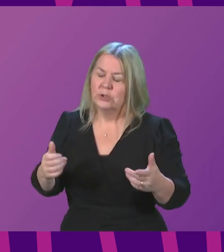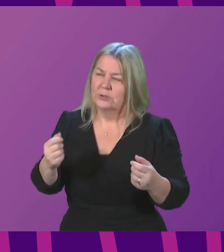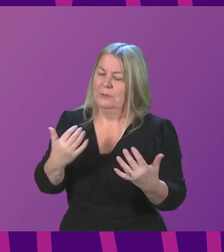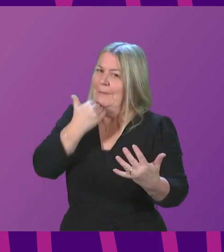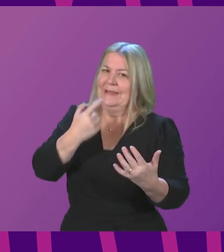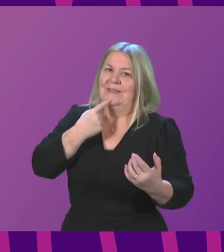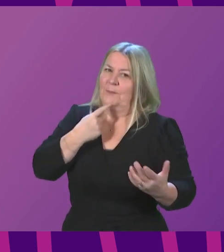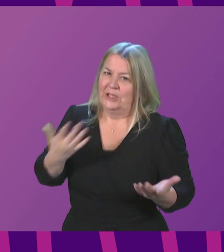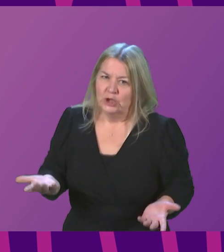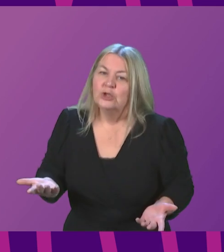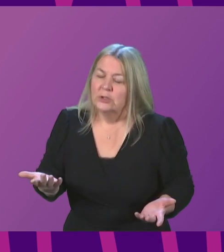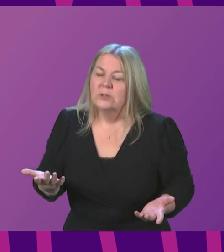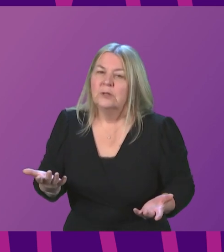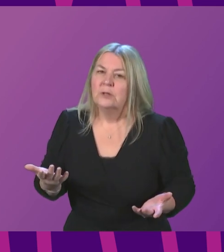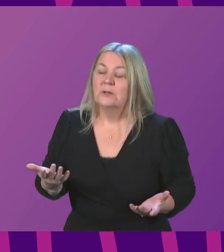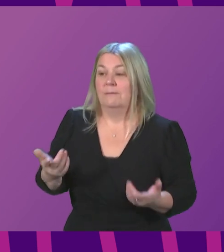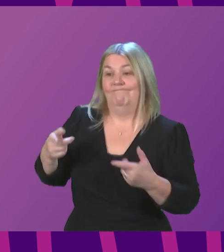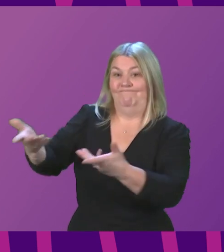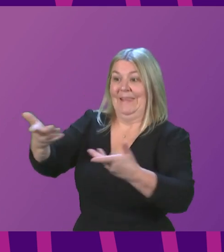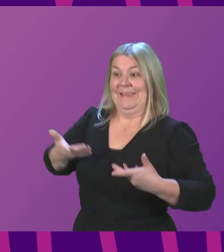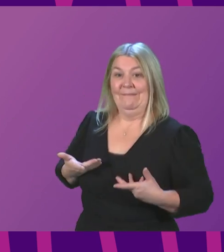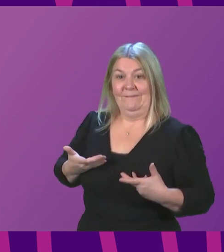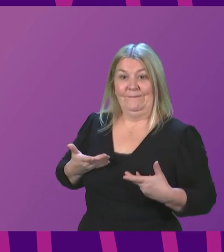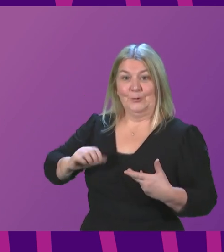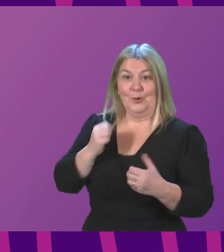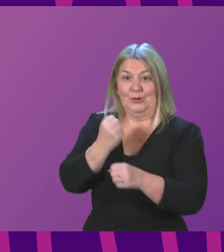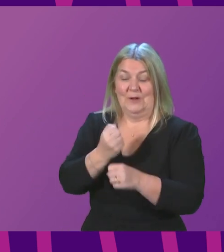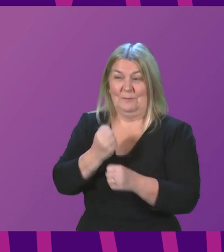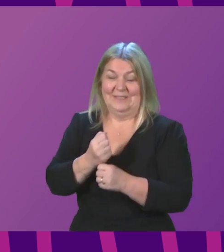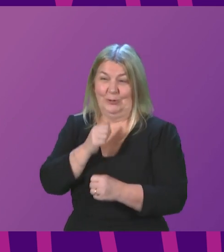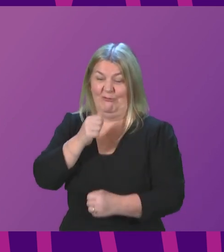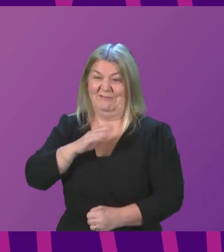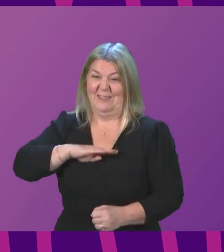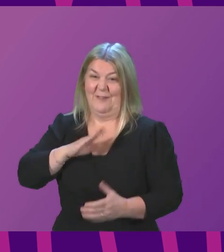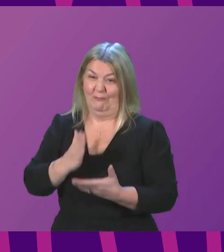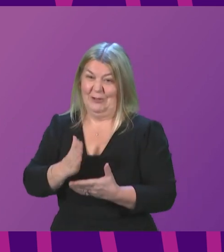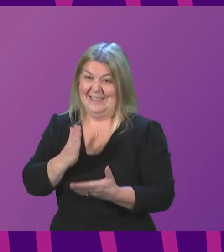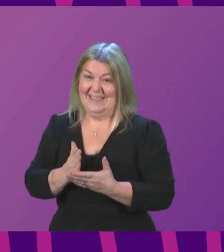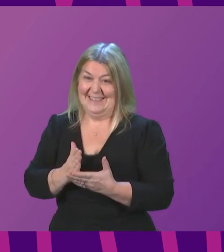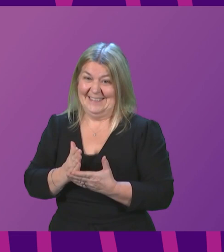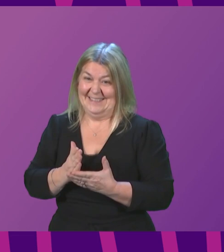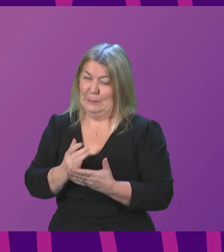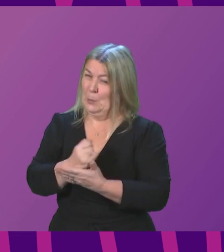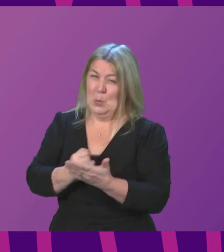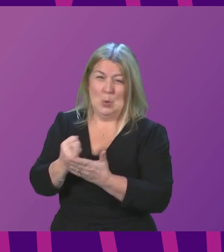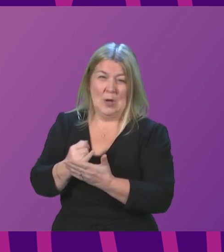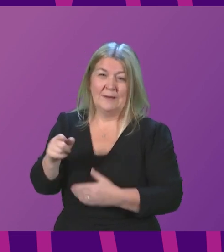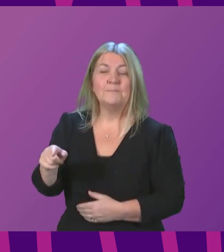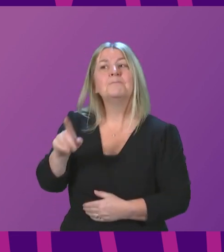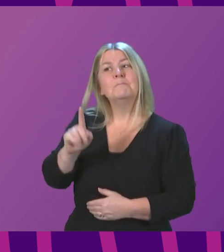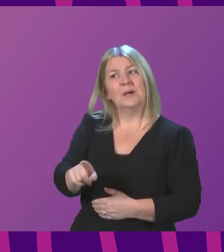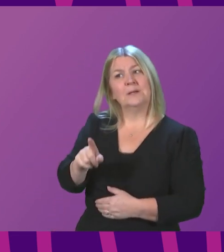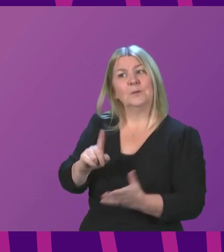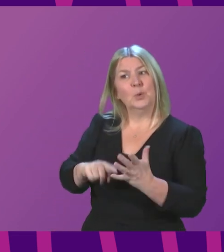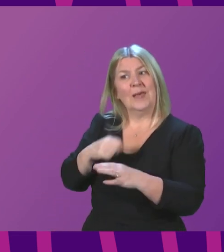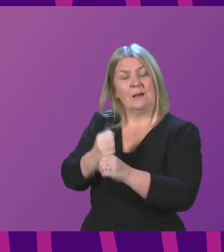the correspondence coming from the Home Office to the Scottish Government is rarely satisfactory on these matters The UK Government in